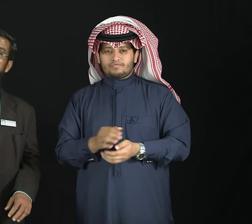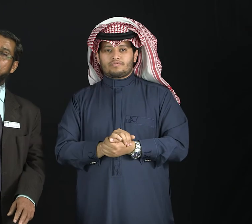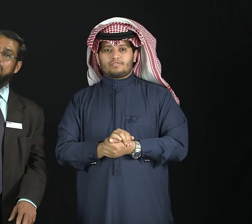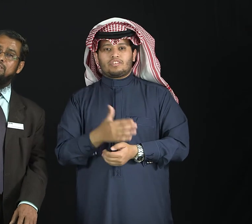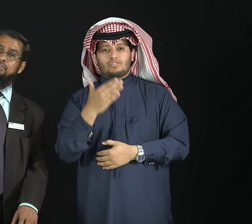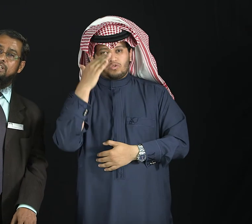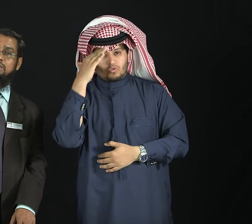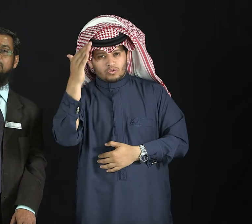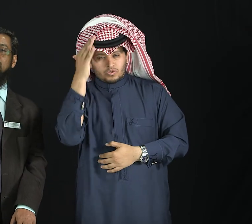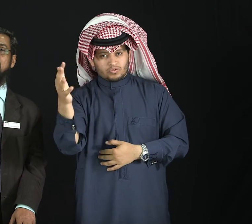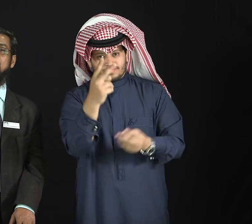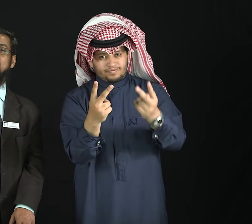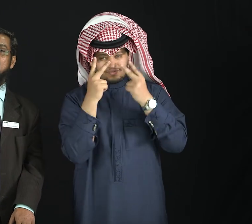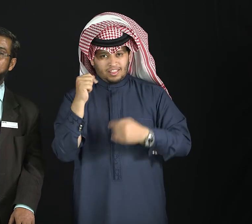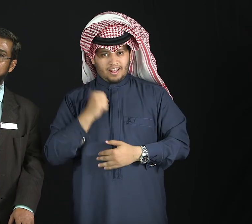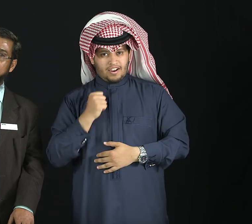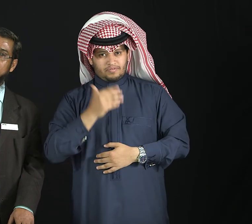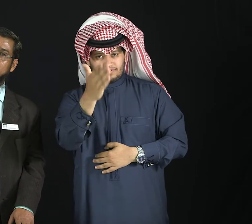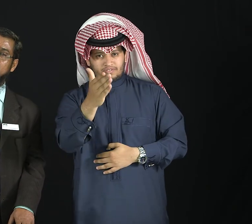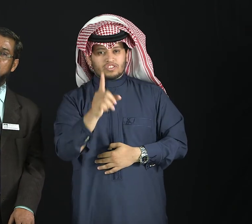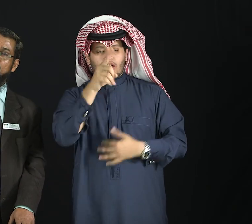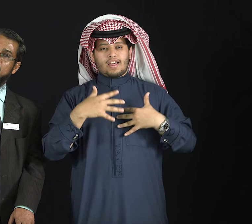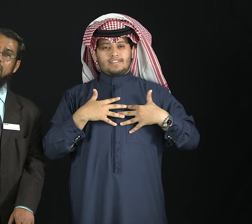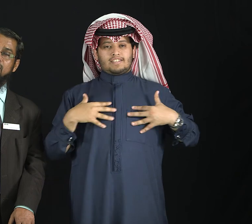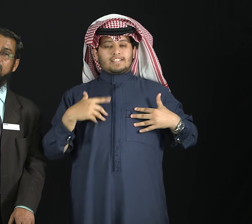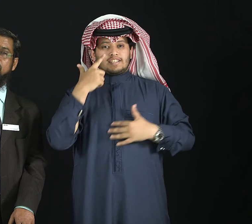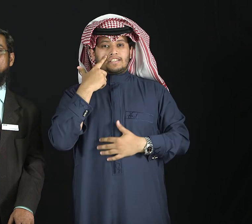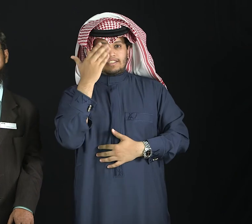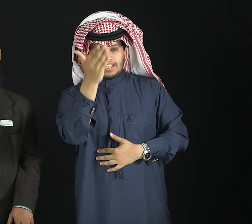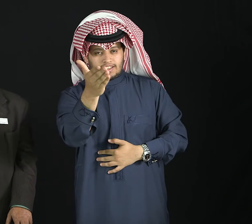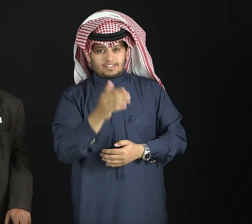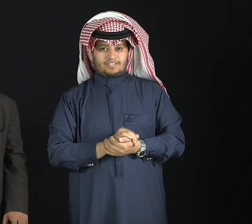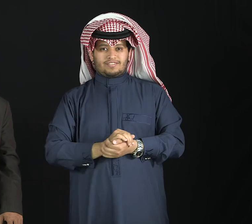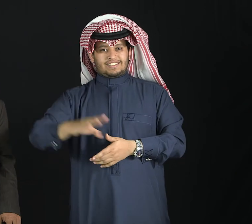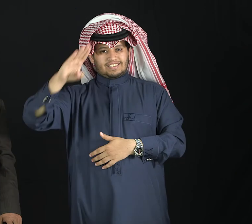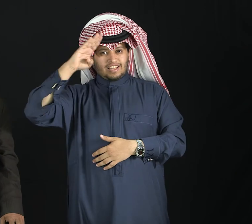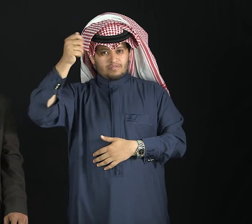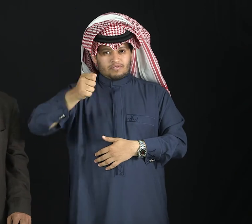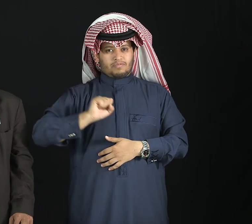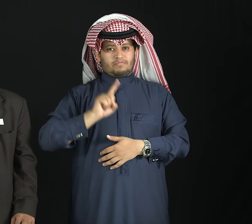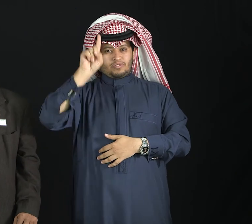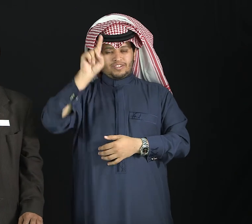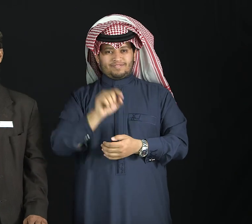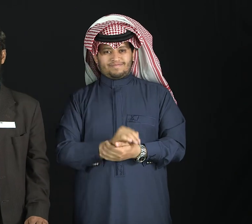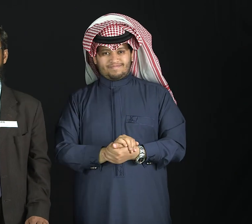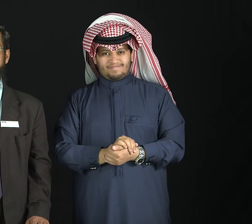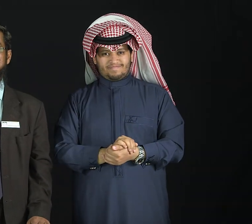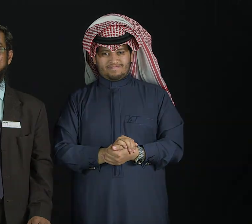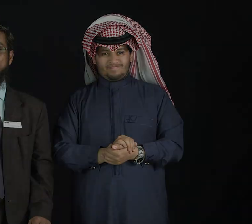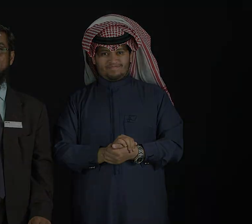Thank you very much, dear students. Have a nice day. Bye. Assalamualaikum warahmatullahi wabarakatuh.